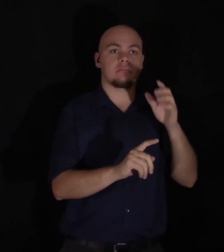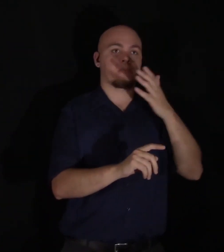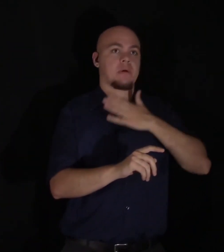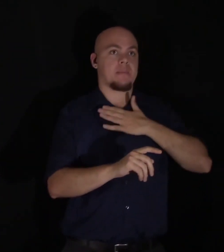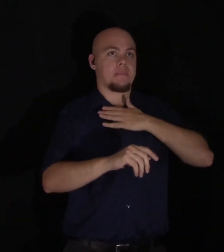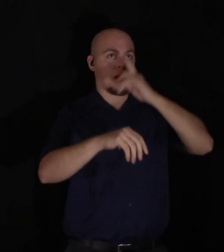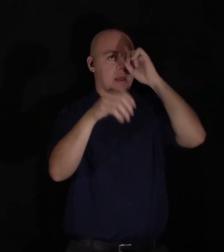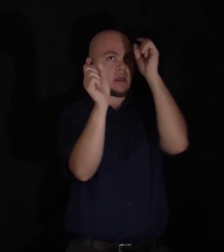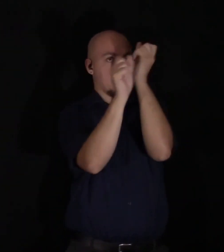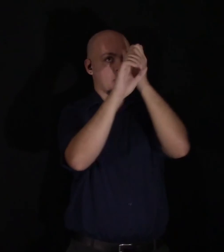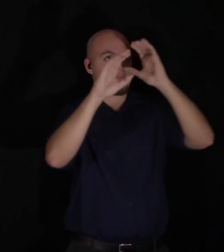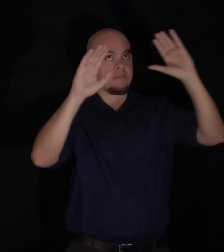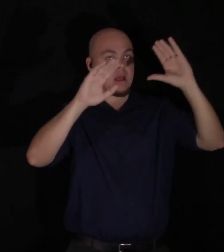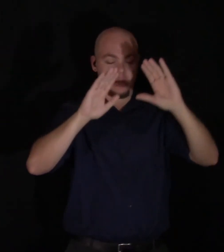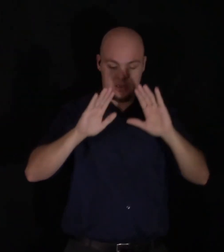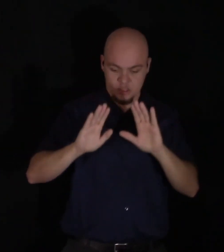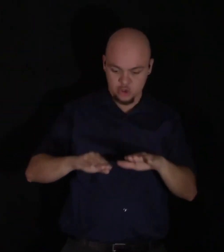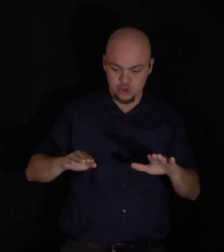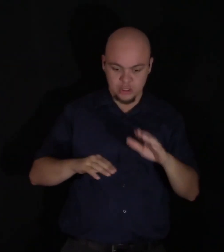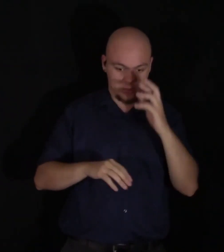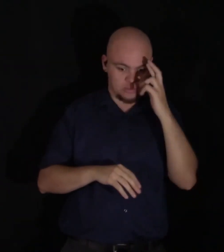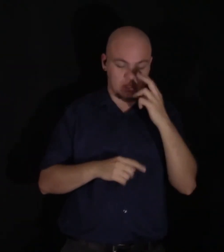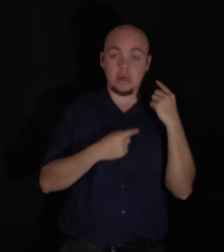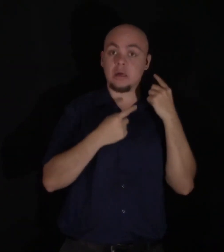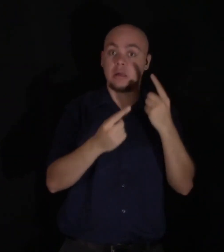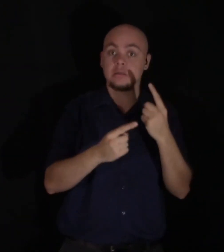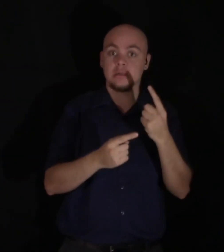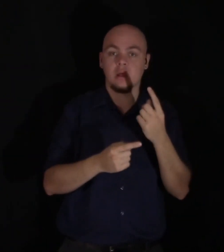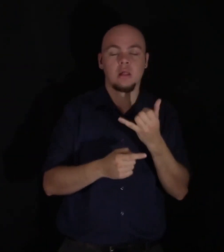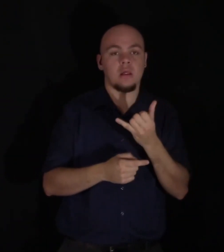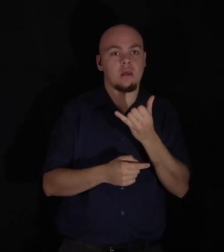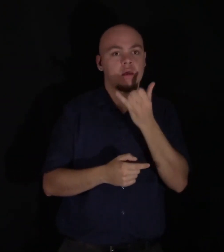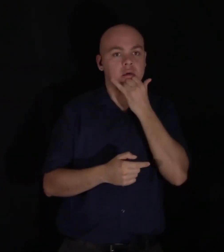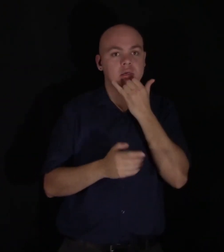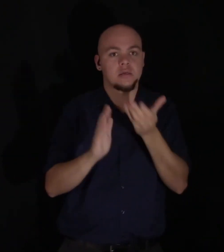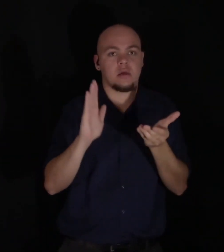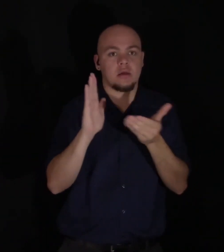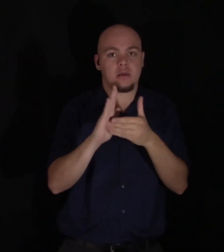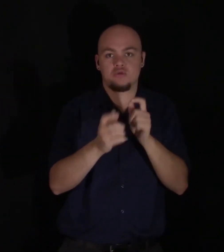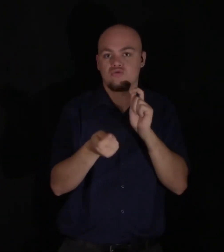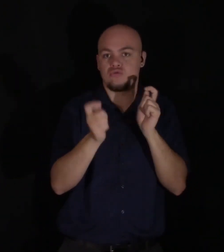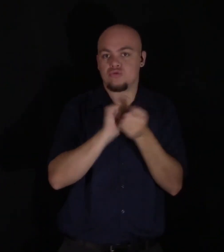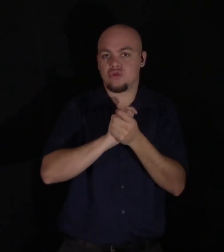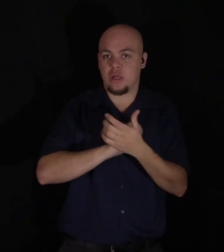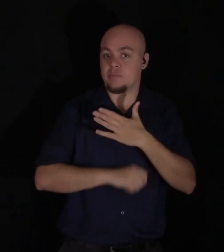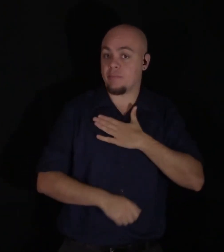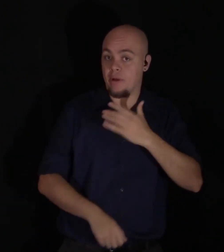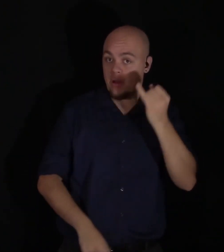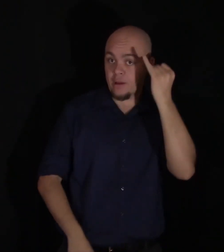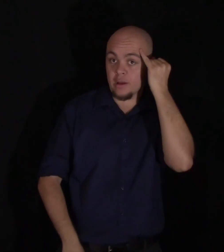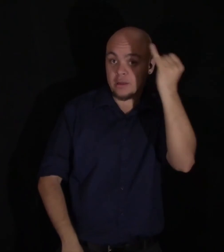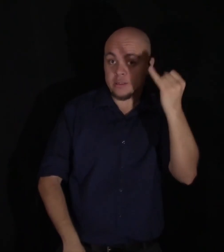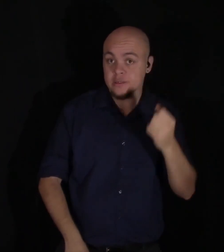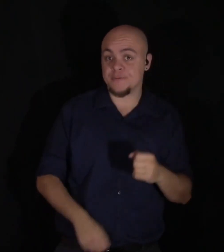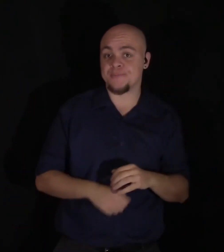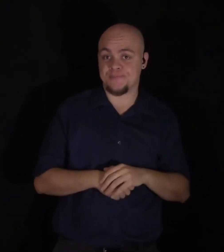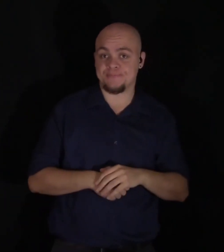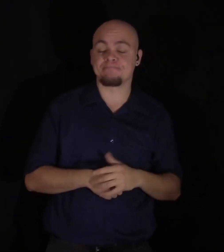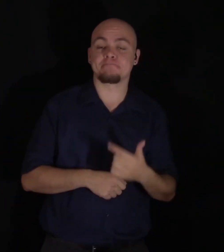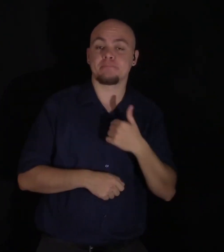childish reasoning, till an accident again changed the current of my ideas. When I was about fifteen